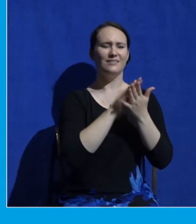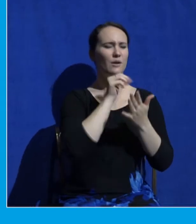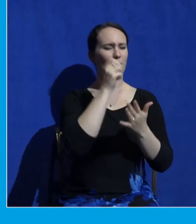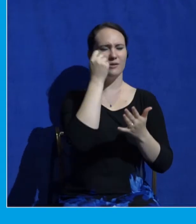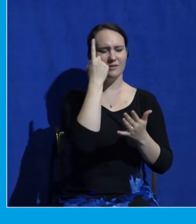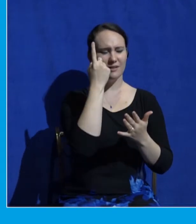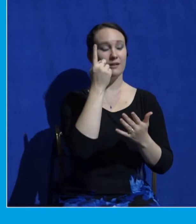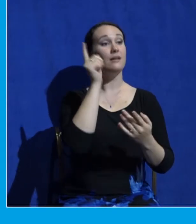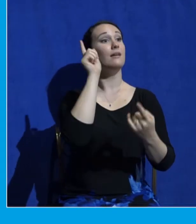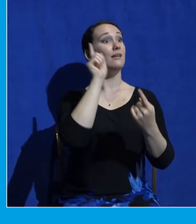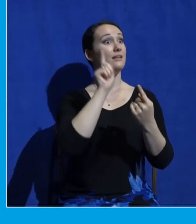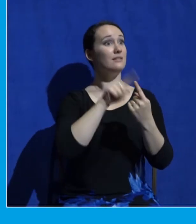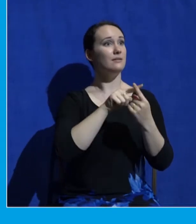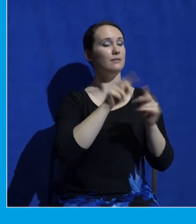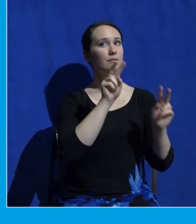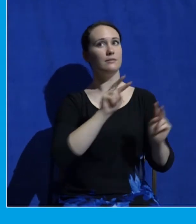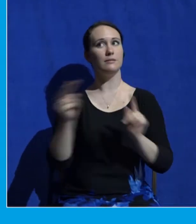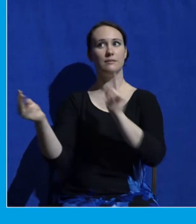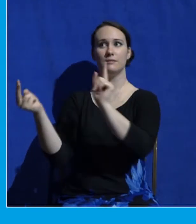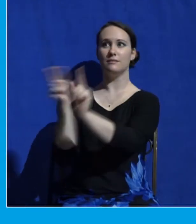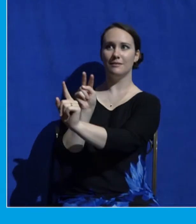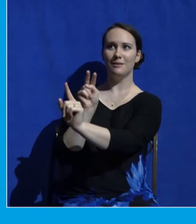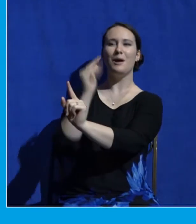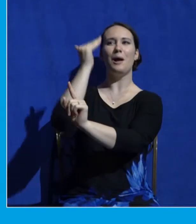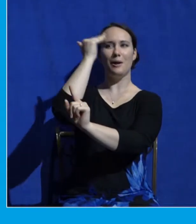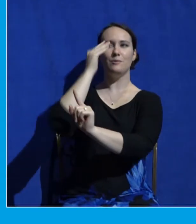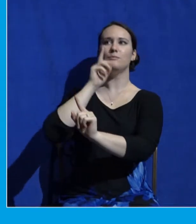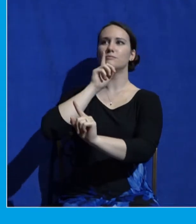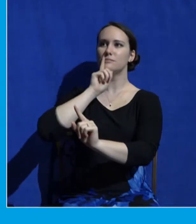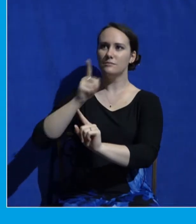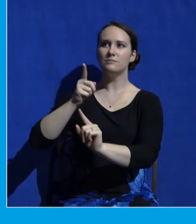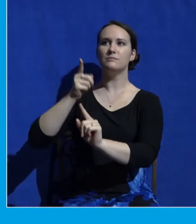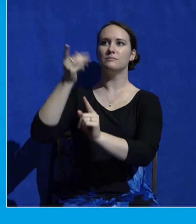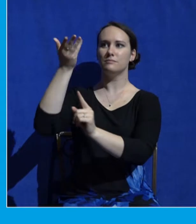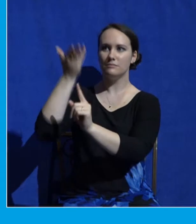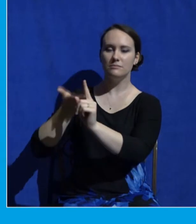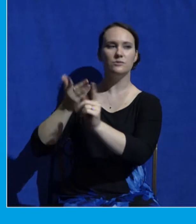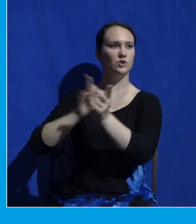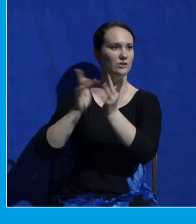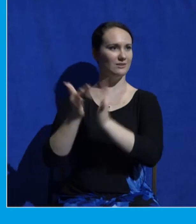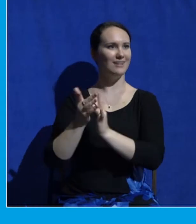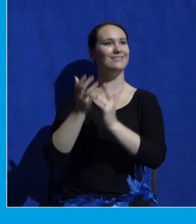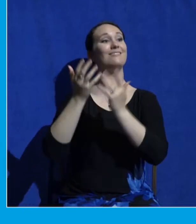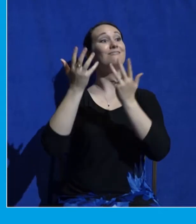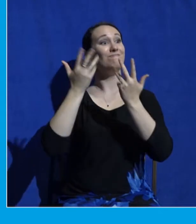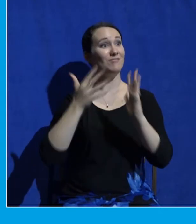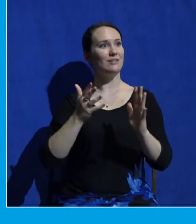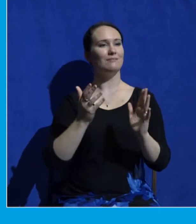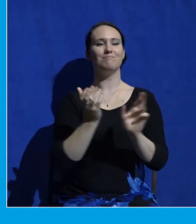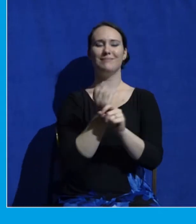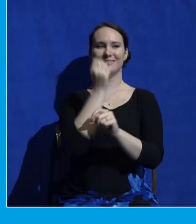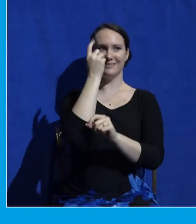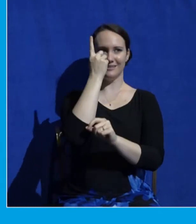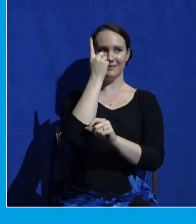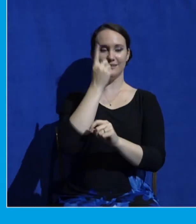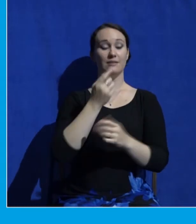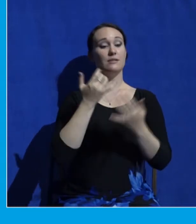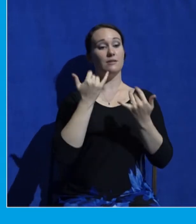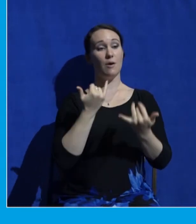Until you realize who Jesus is. And then it all makes sense. So I want to show you who Jesus is. Mark chapter